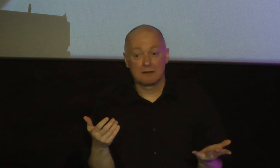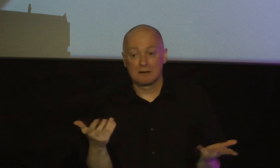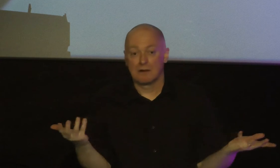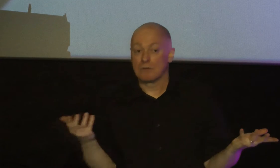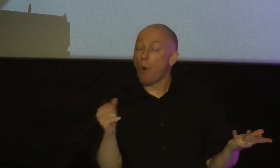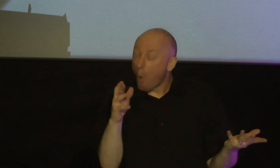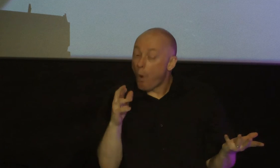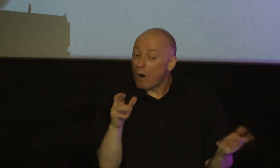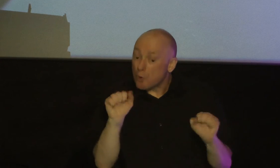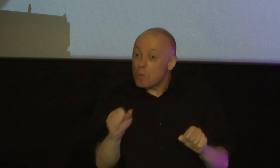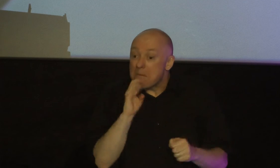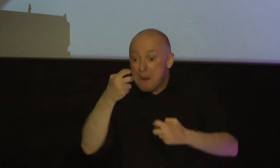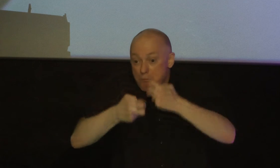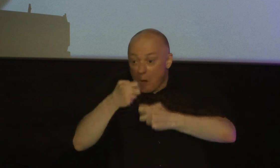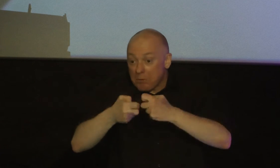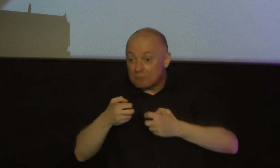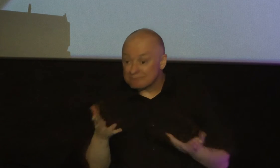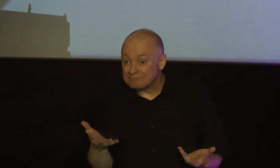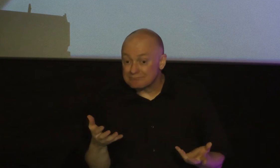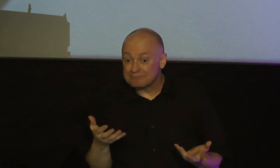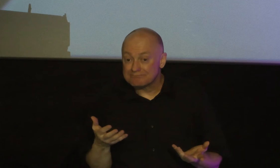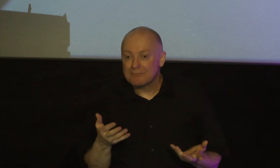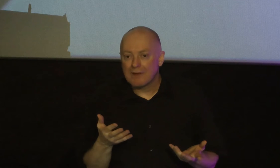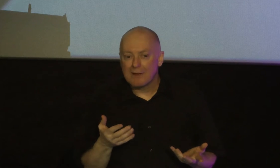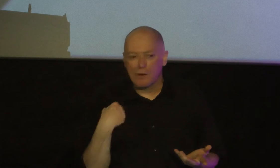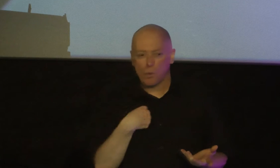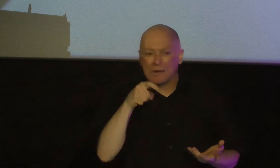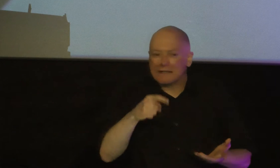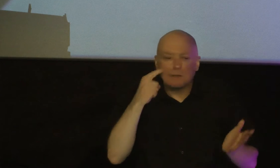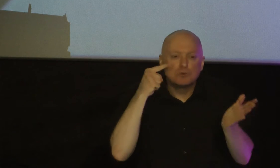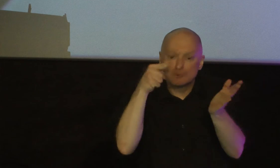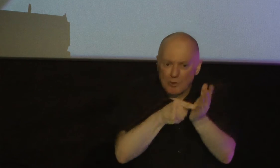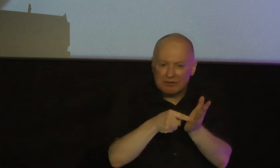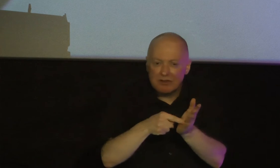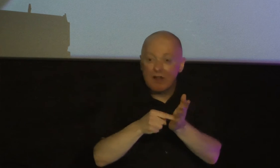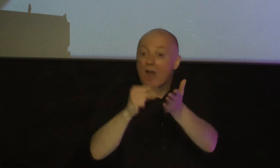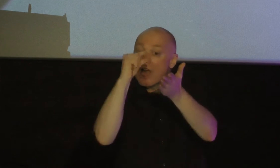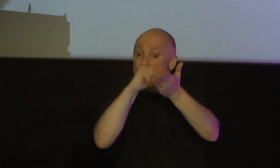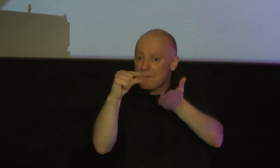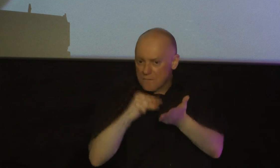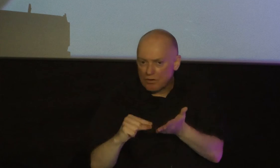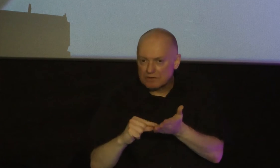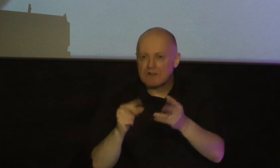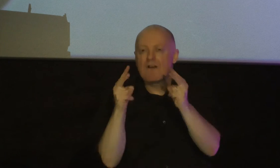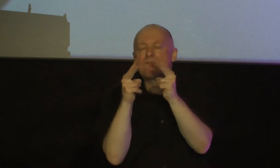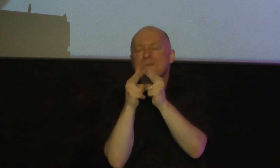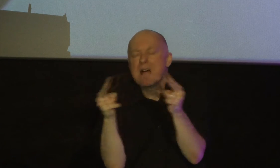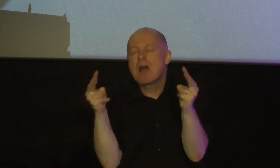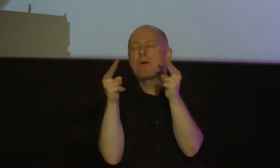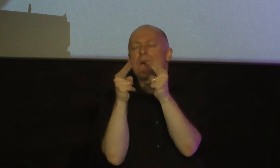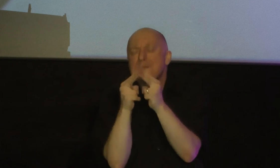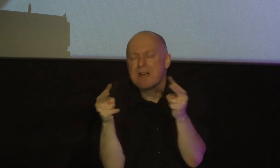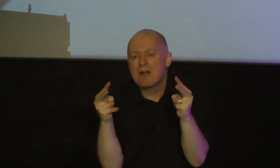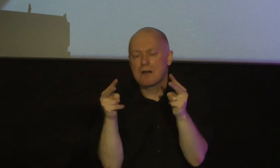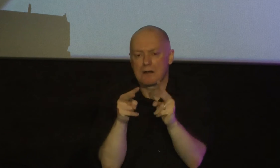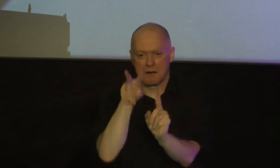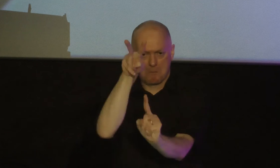a problem now right away we need to see that these verses are very very very applicable to us